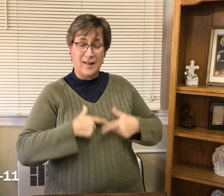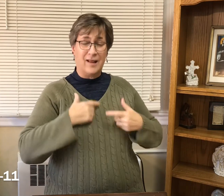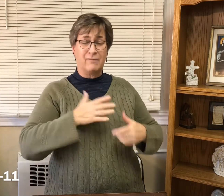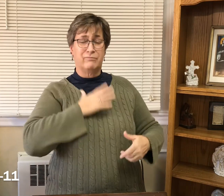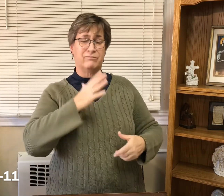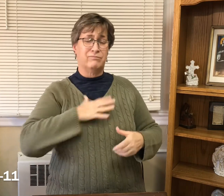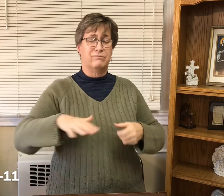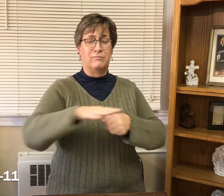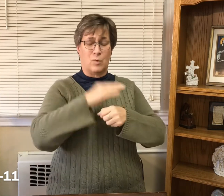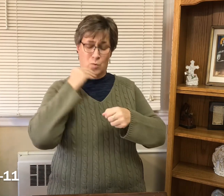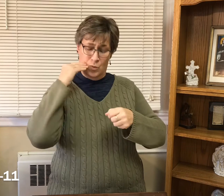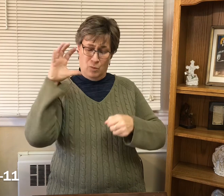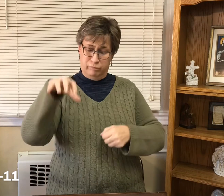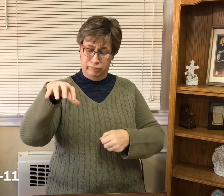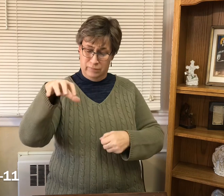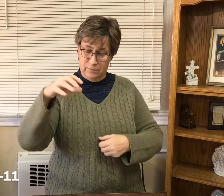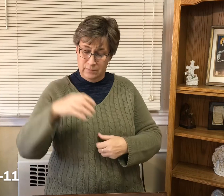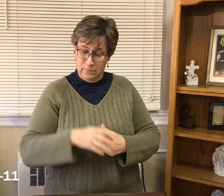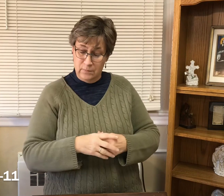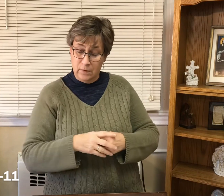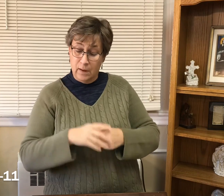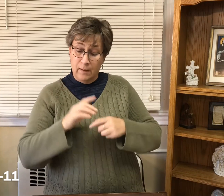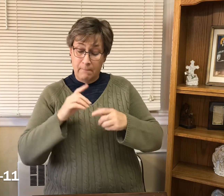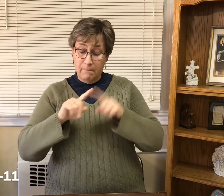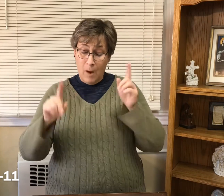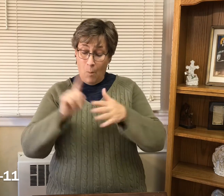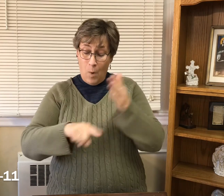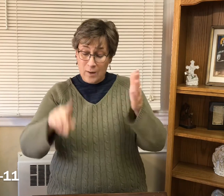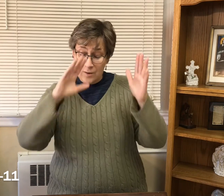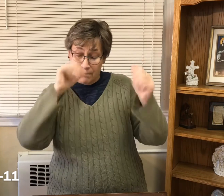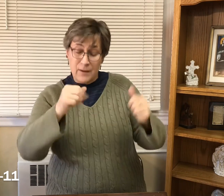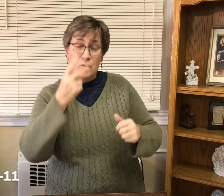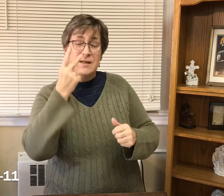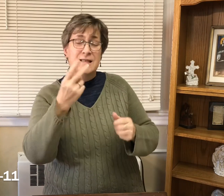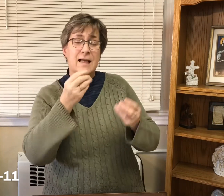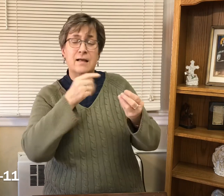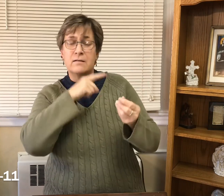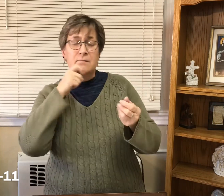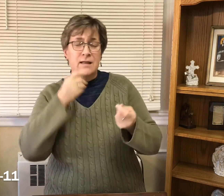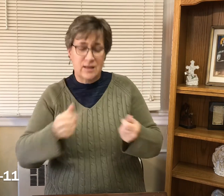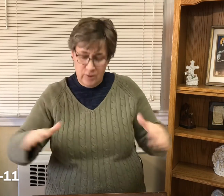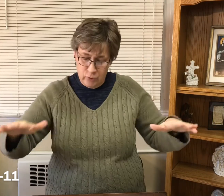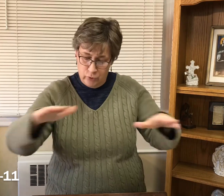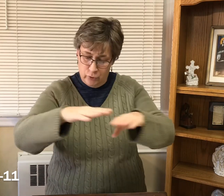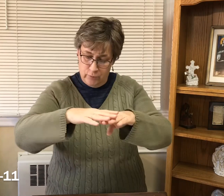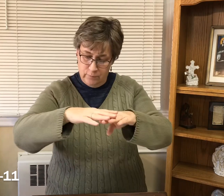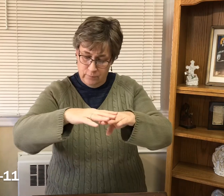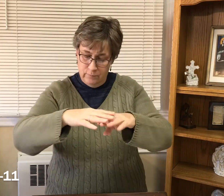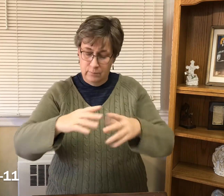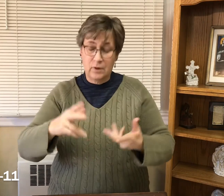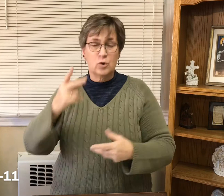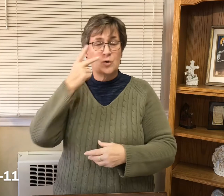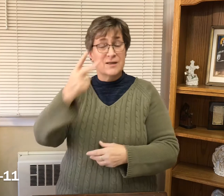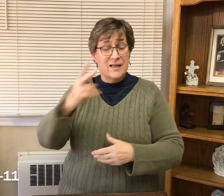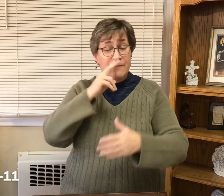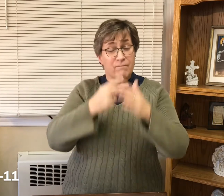are in royal palaces. Then why did you go out to see a prophet?